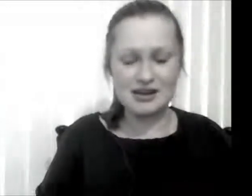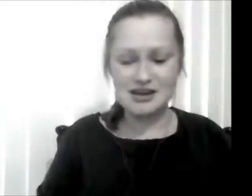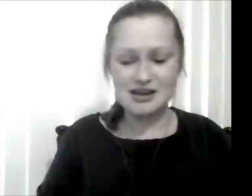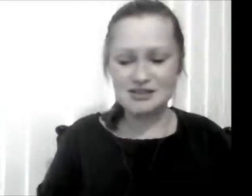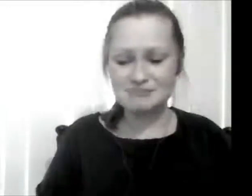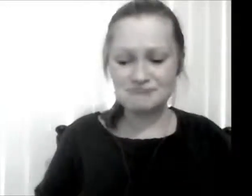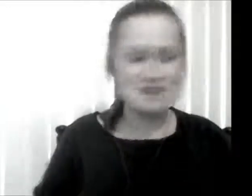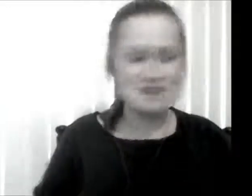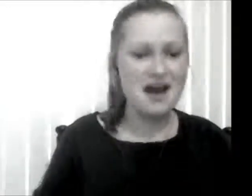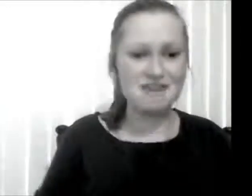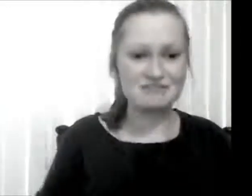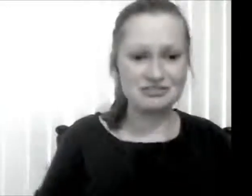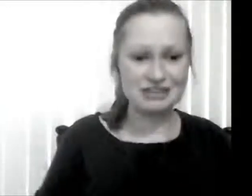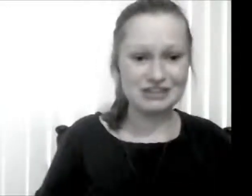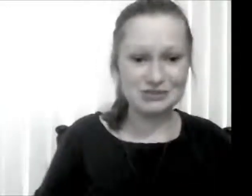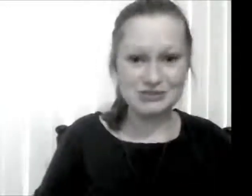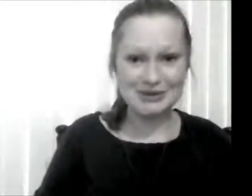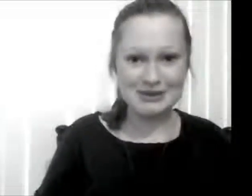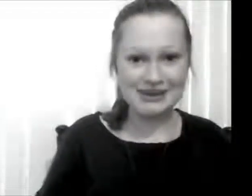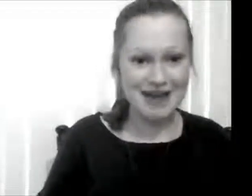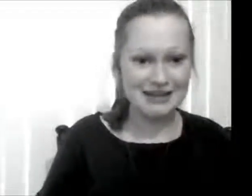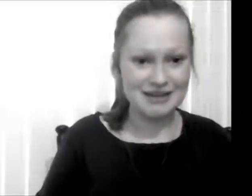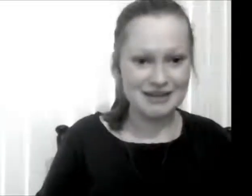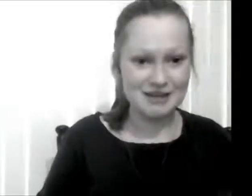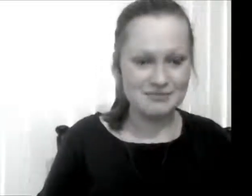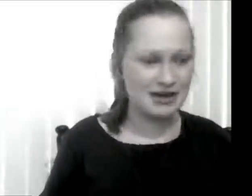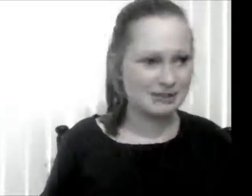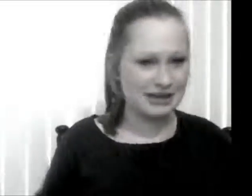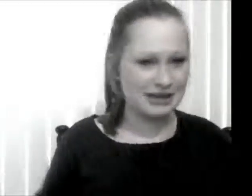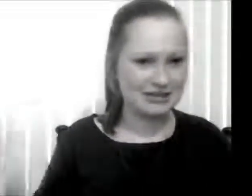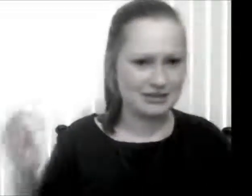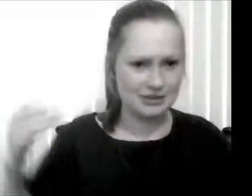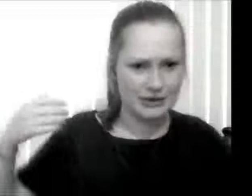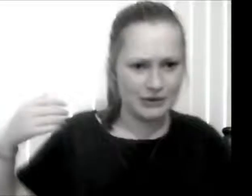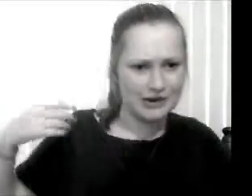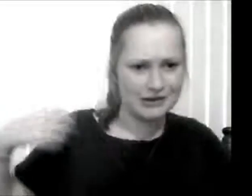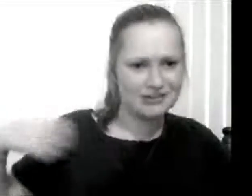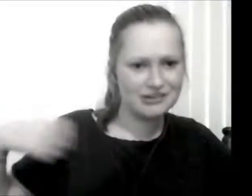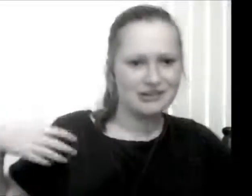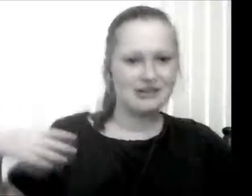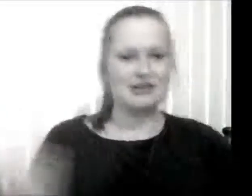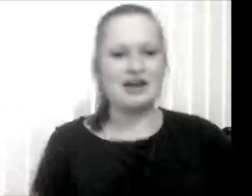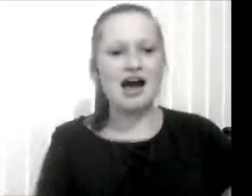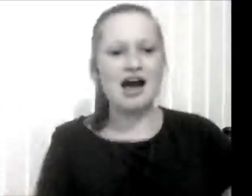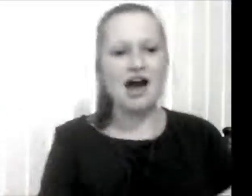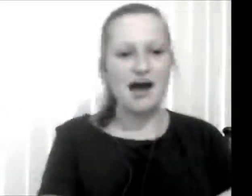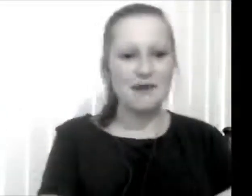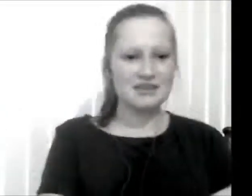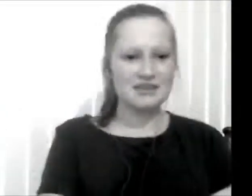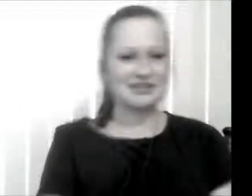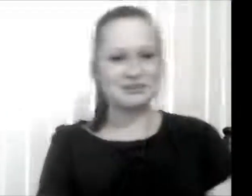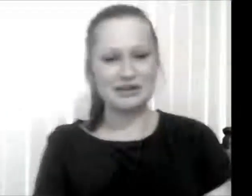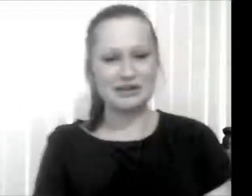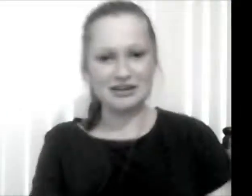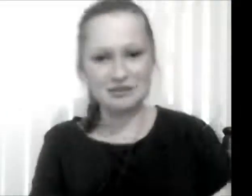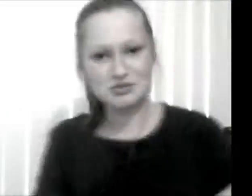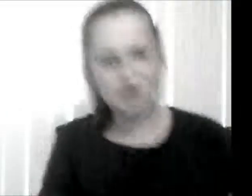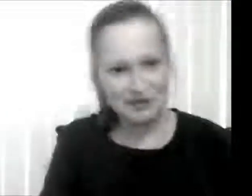And yeah. Feel free to talk to me anytime. Anyplace. Anywhere. Um. That sounds weird. I'm sorry.